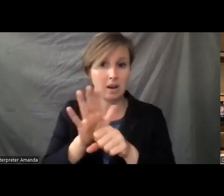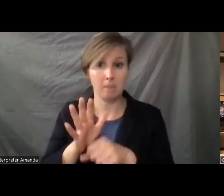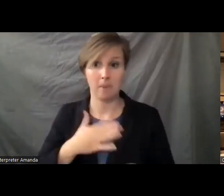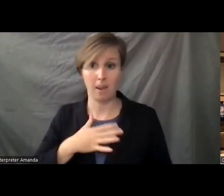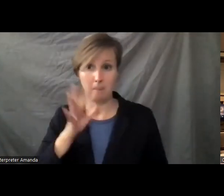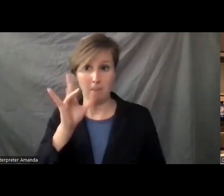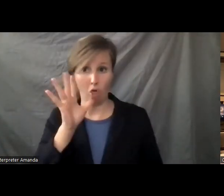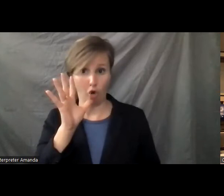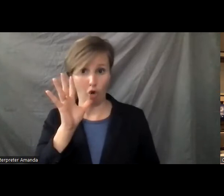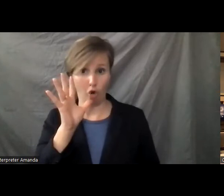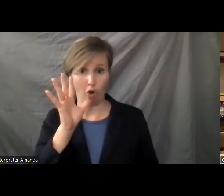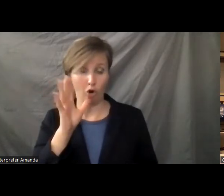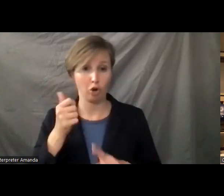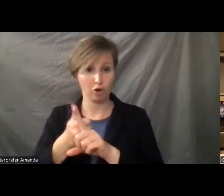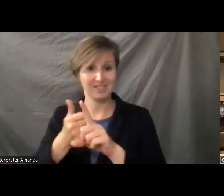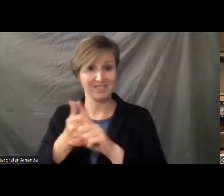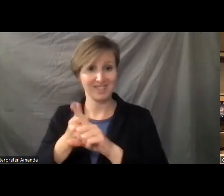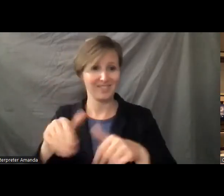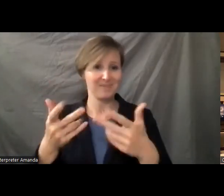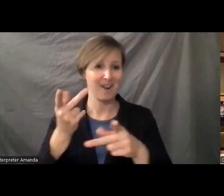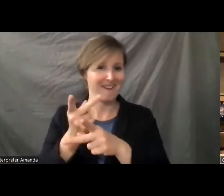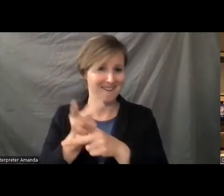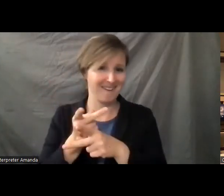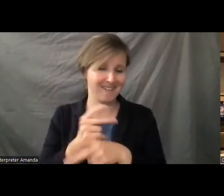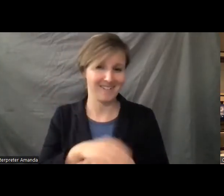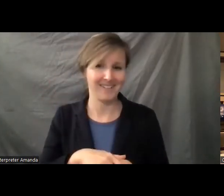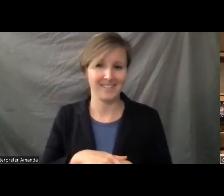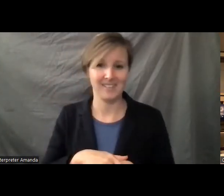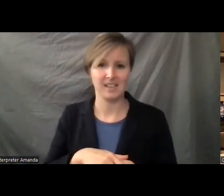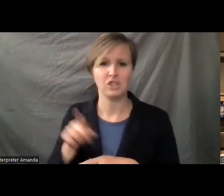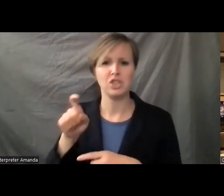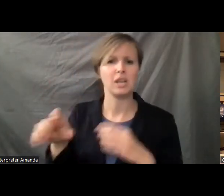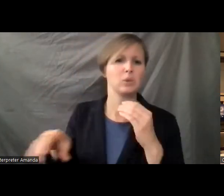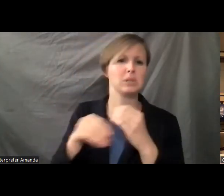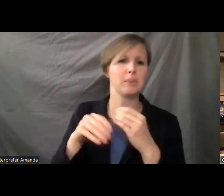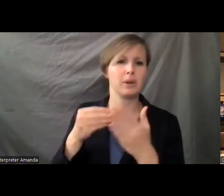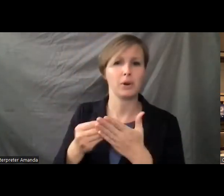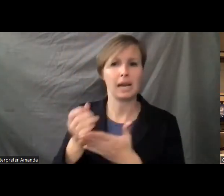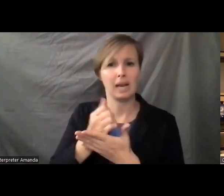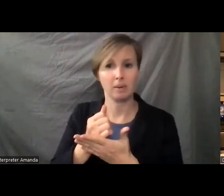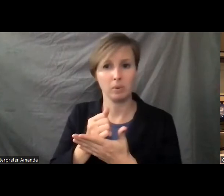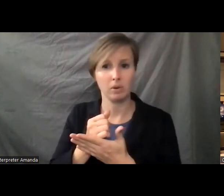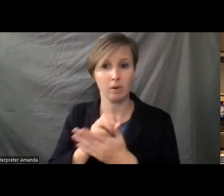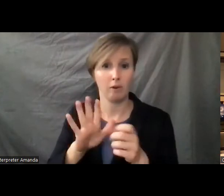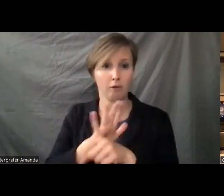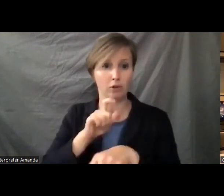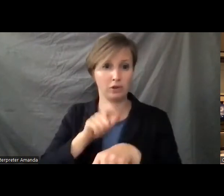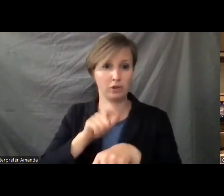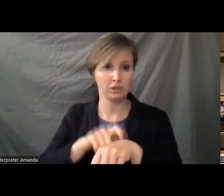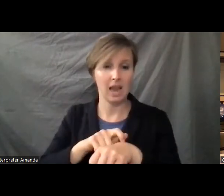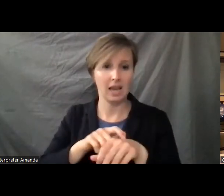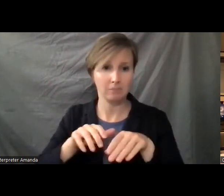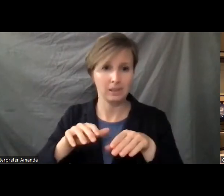was actually a caregiver. She had to supplement her income. She was a full-time seamstress.